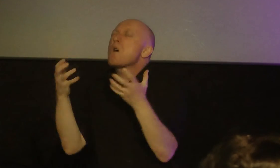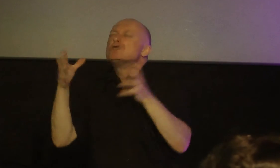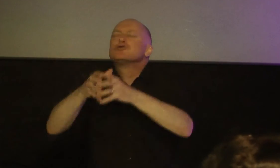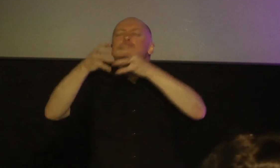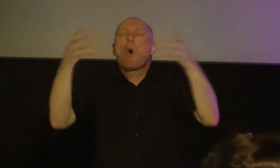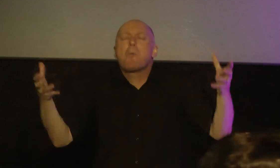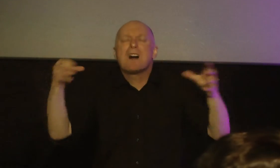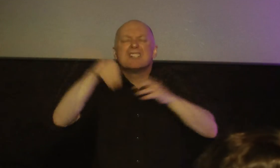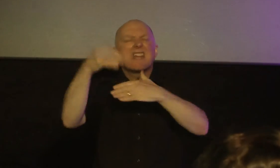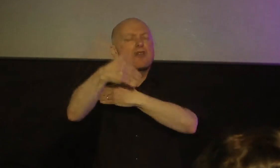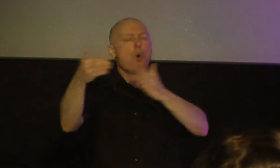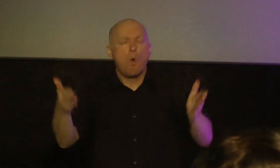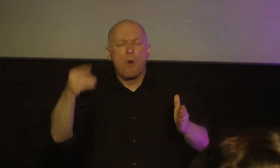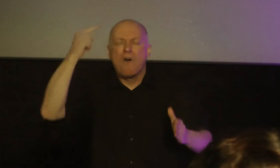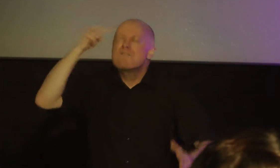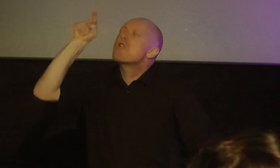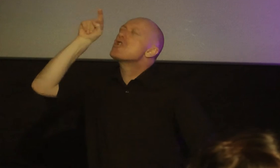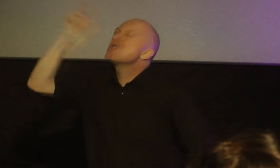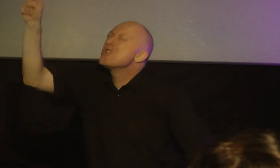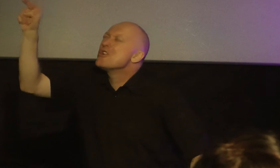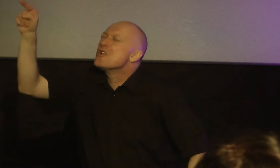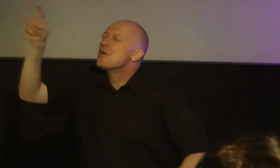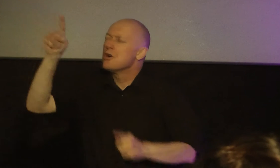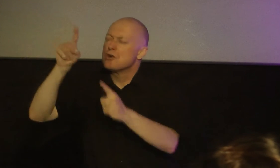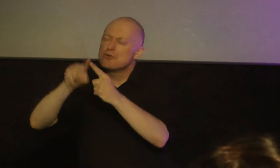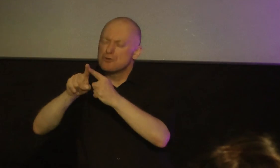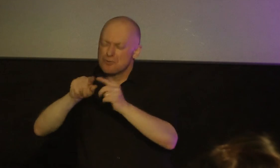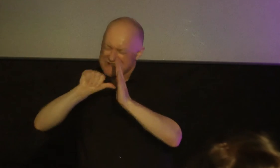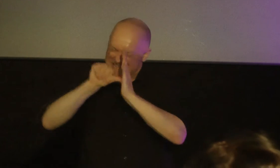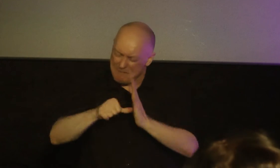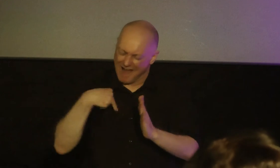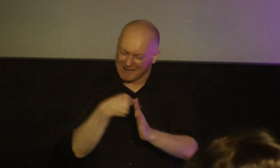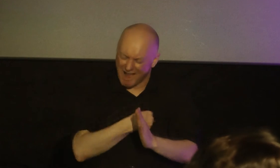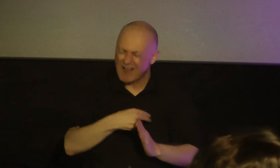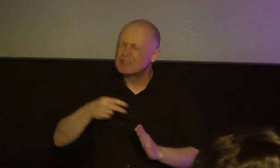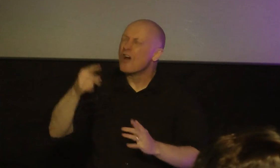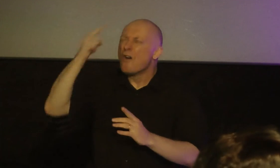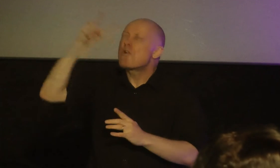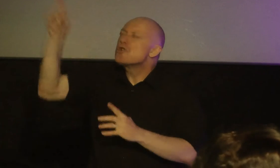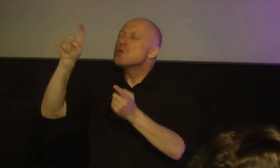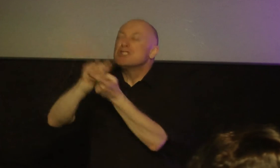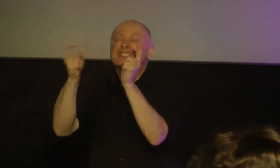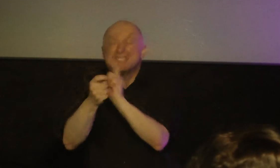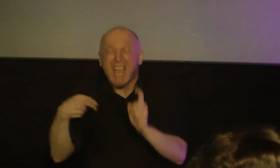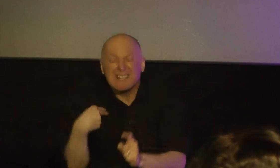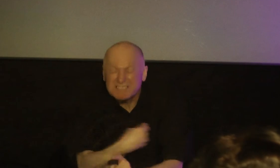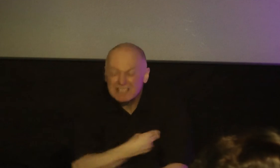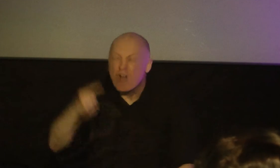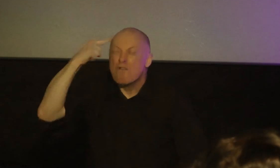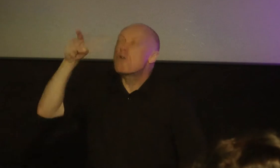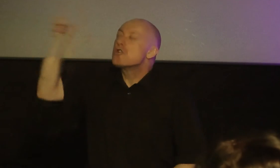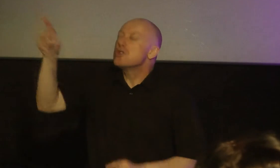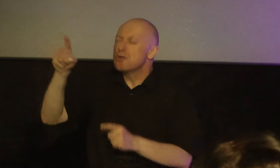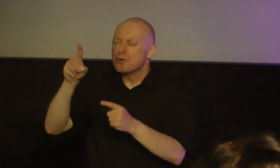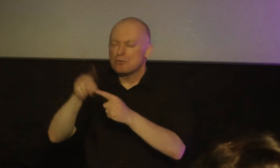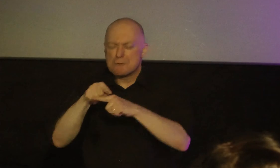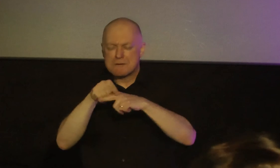room today for you to impact us for you to change us for you to shake us up out of our